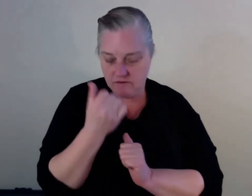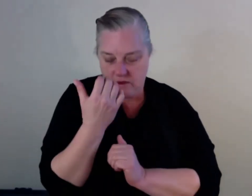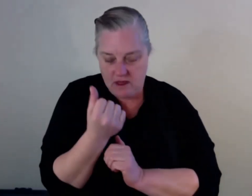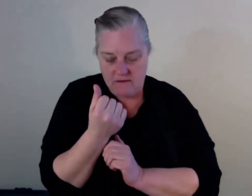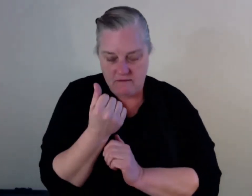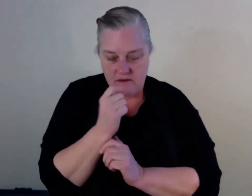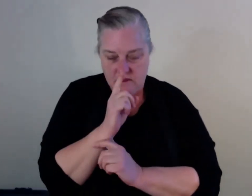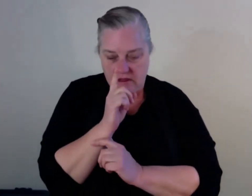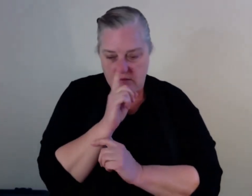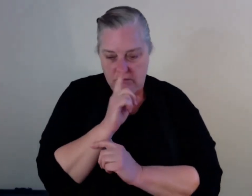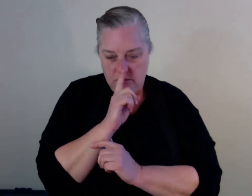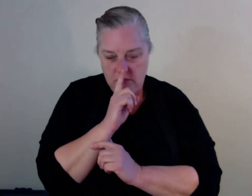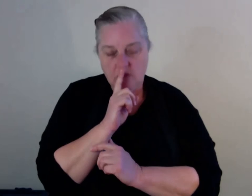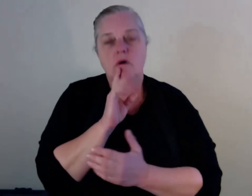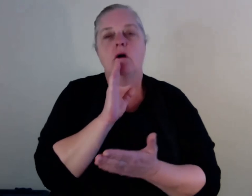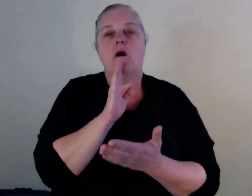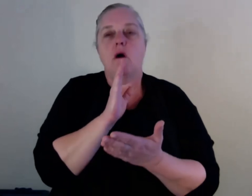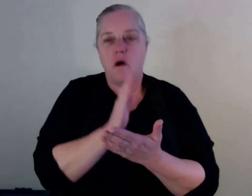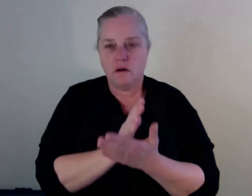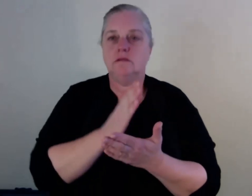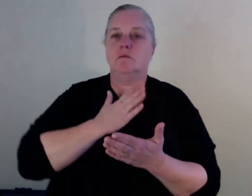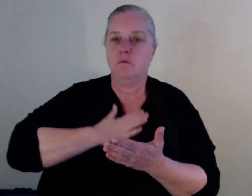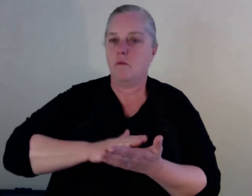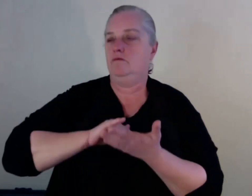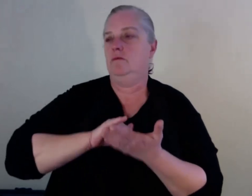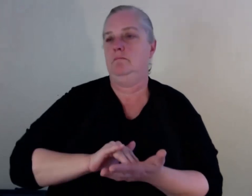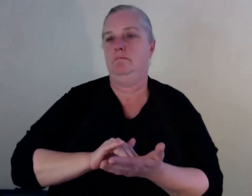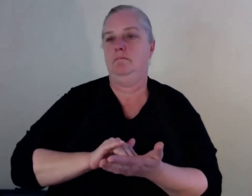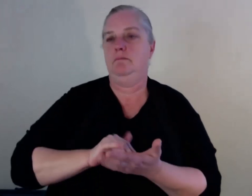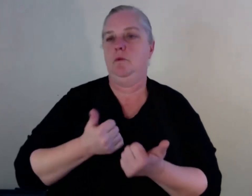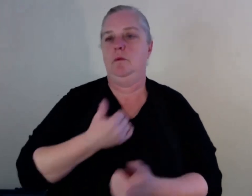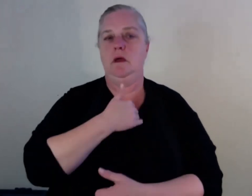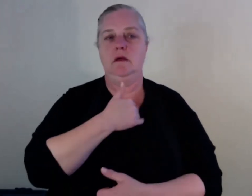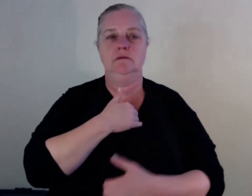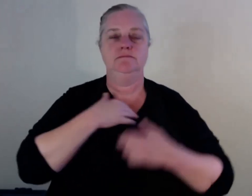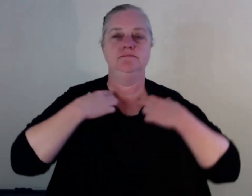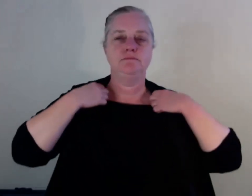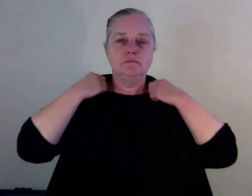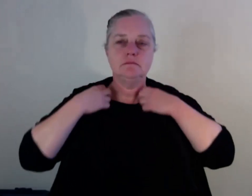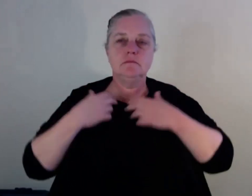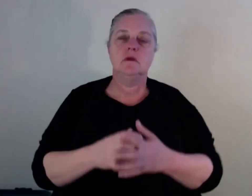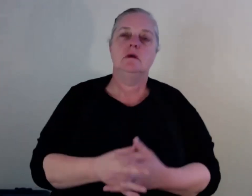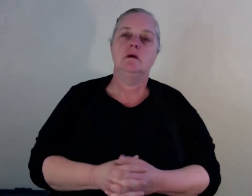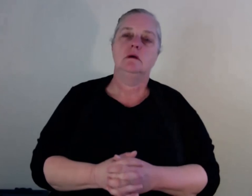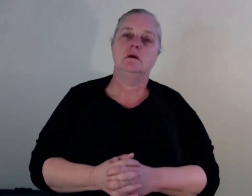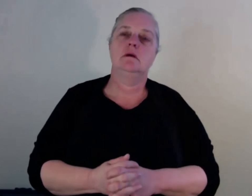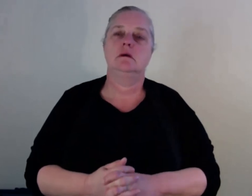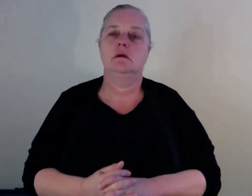service sector, you know, and, and yeah, I think, you know, going into detoxes when you know